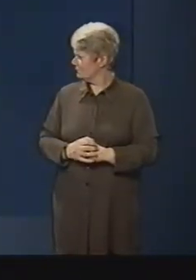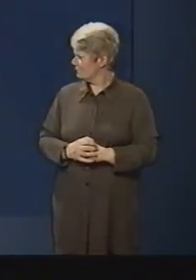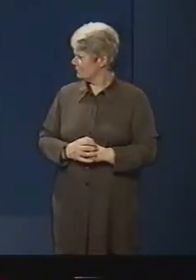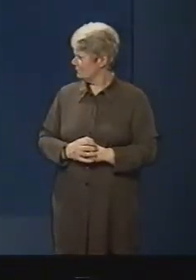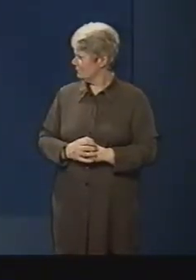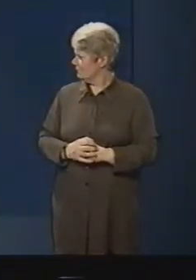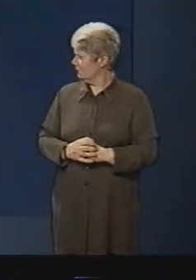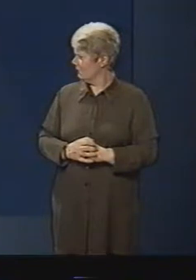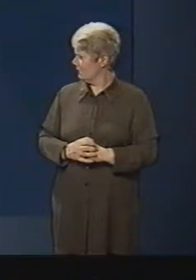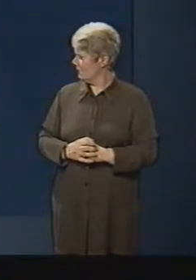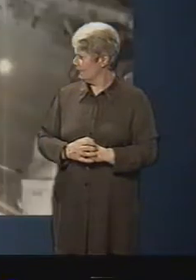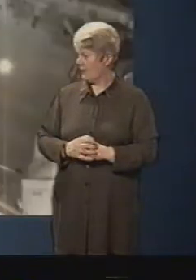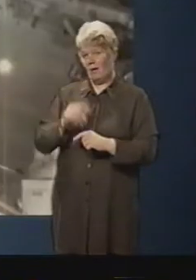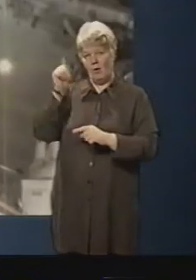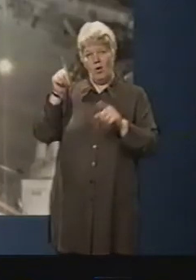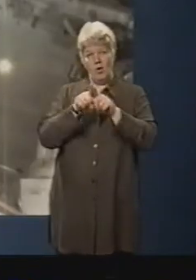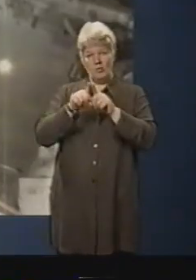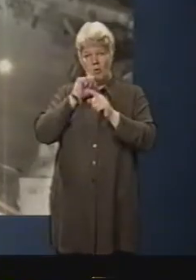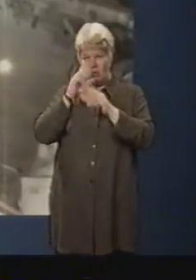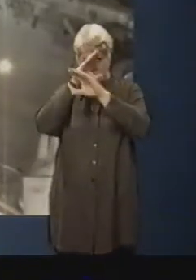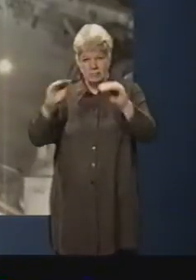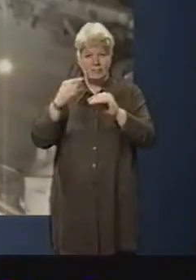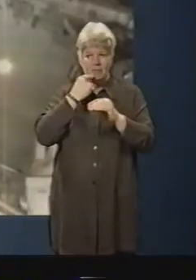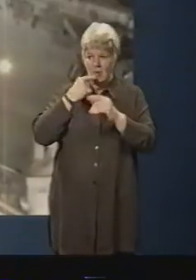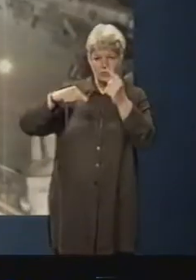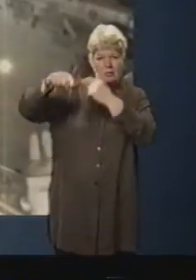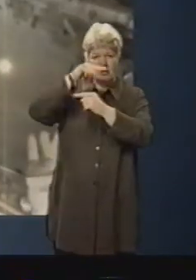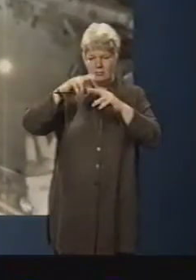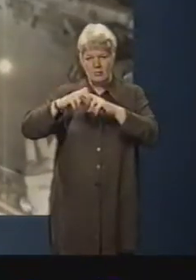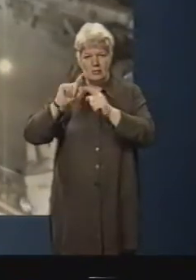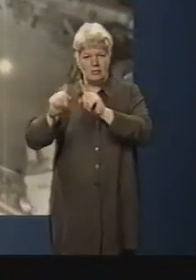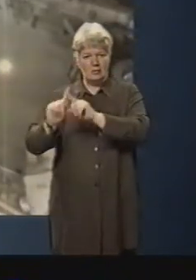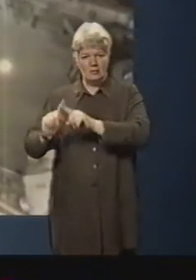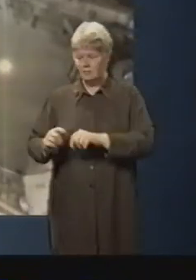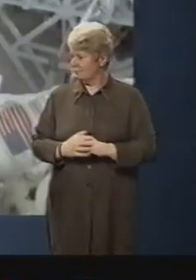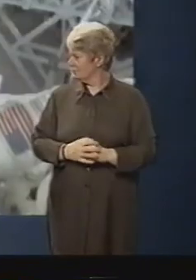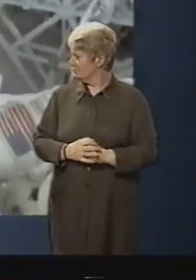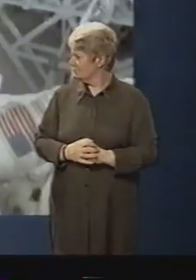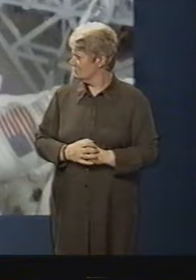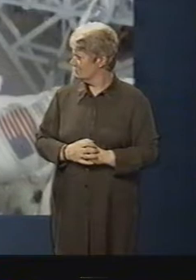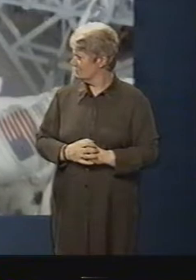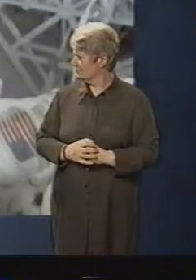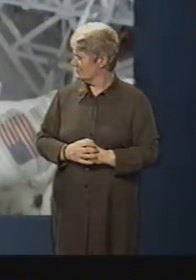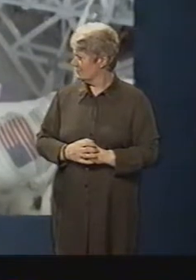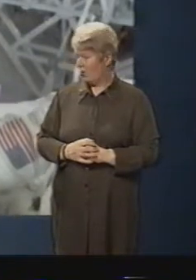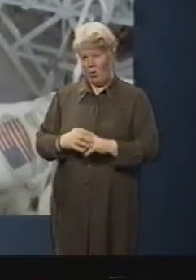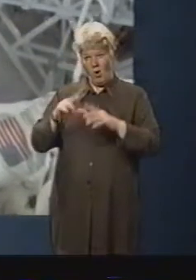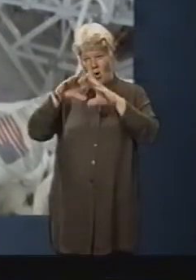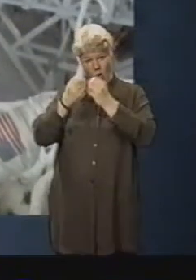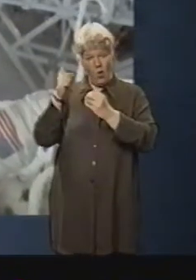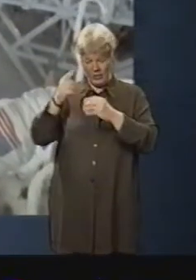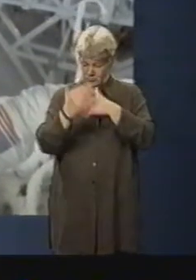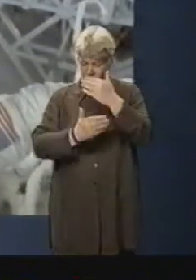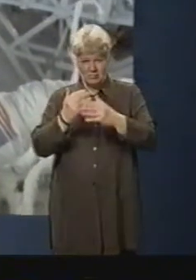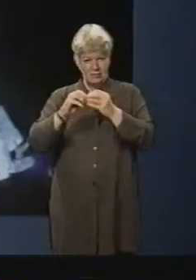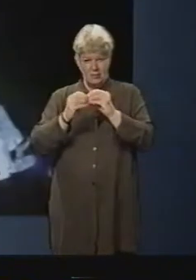orbit. And life on this extraterrestrial construction site is still an immense challenge. All this assembly work is going on at